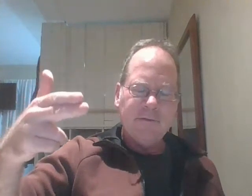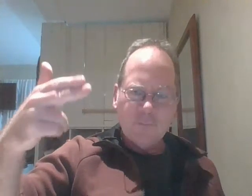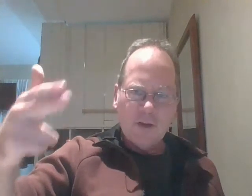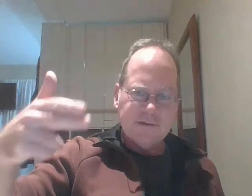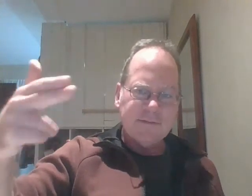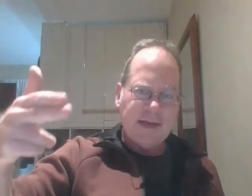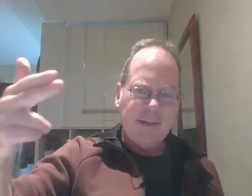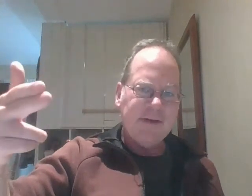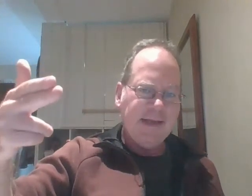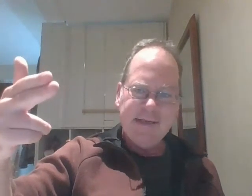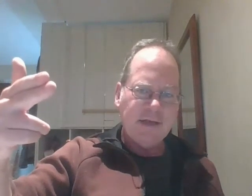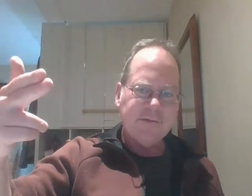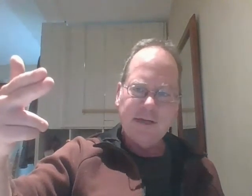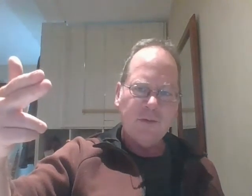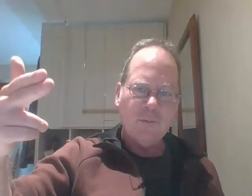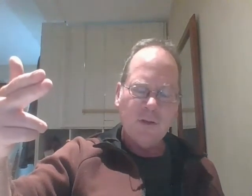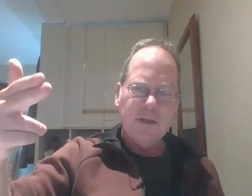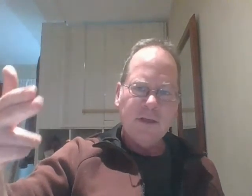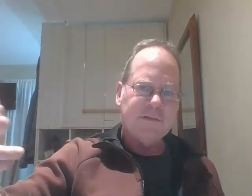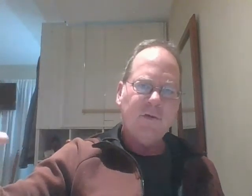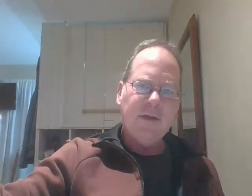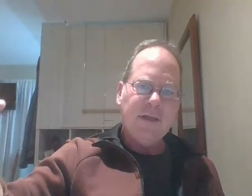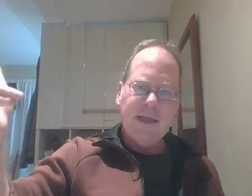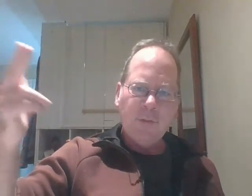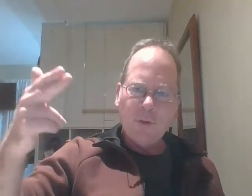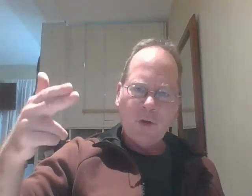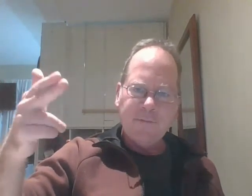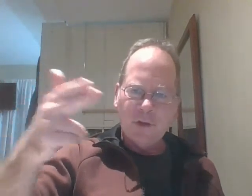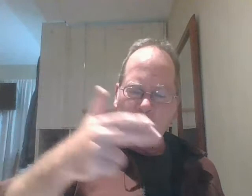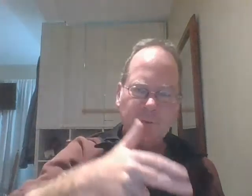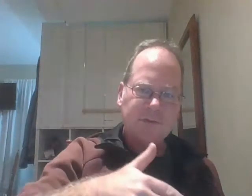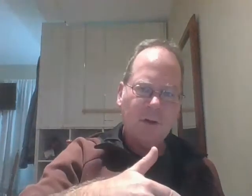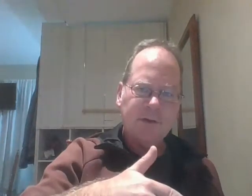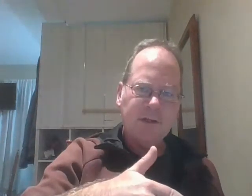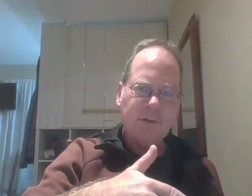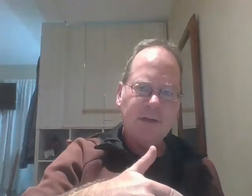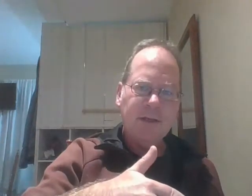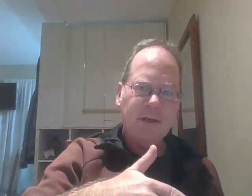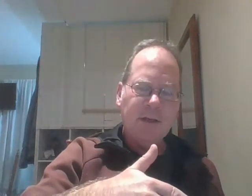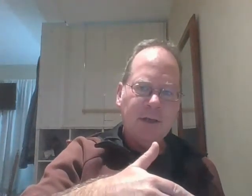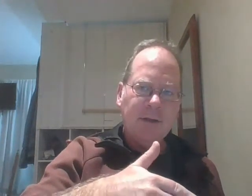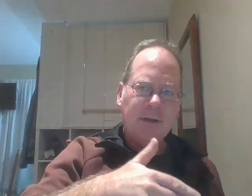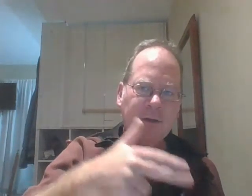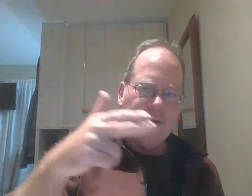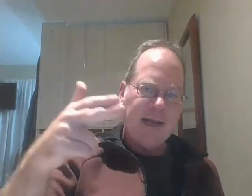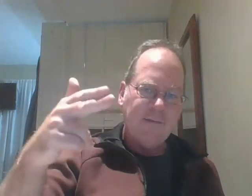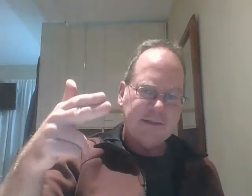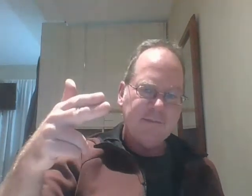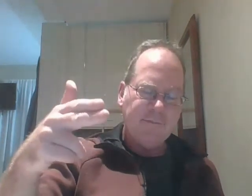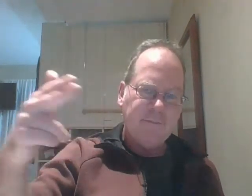where all this stuff's going to happen in any country anywhere in the world so anywhere in the world if you can go to a smaller community you're going to have less of a following